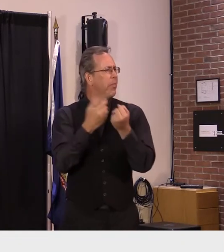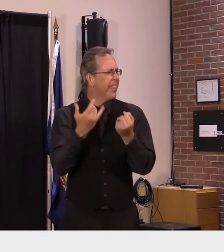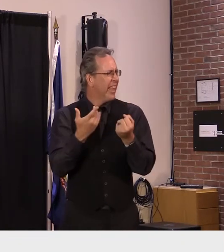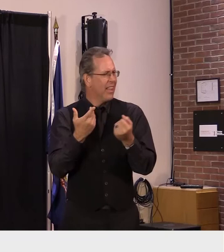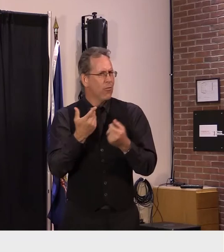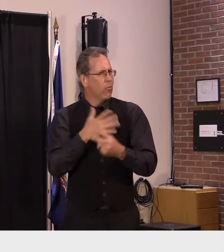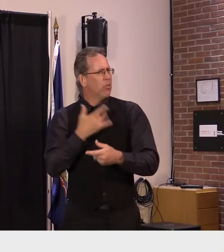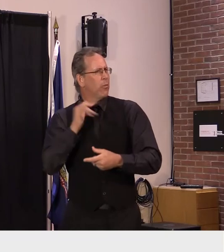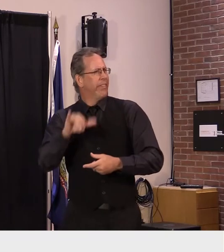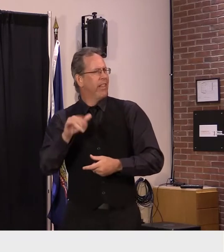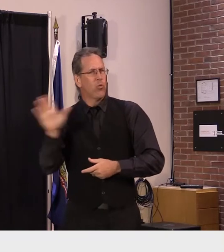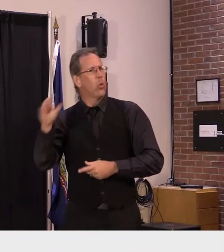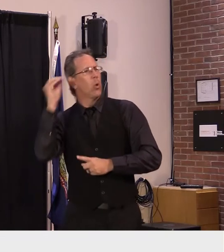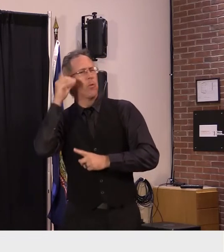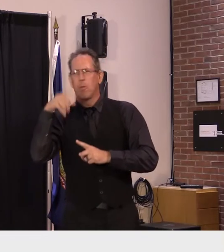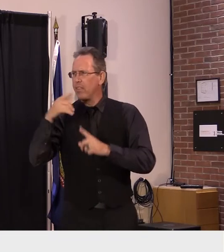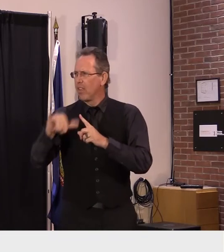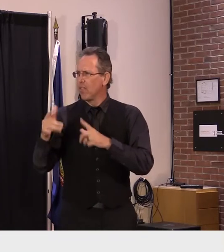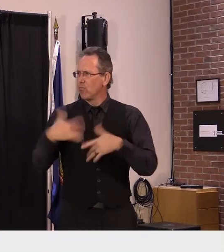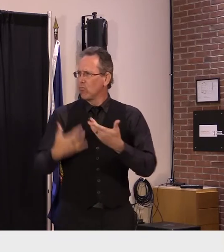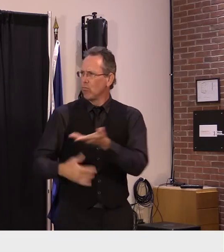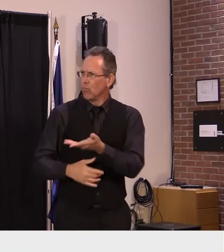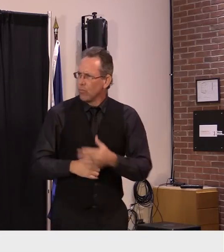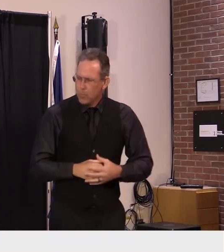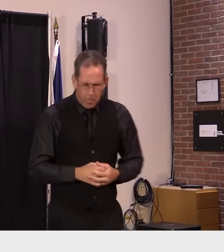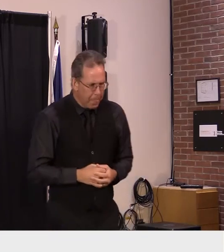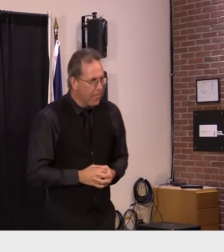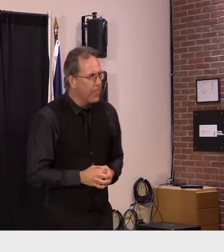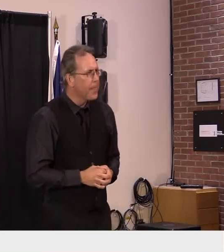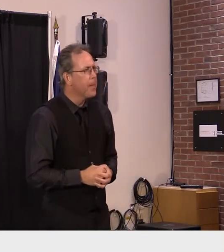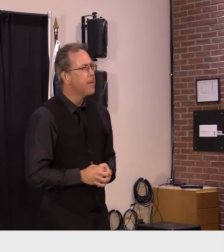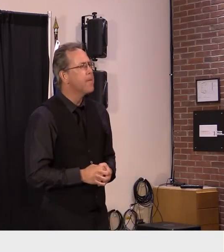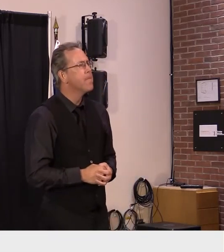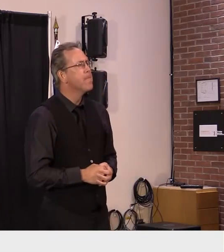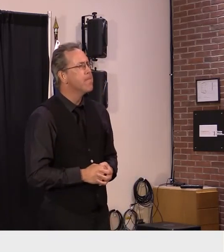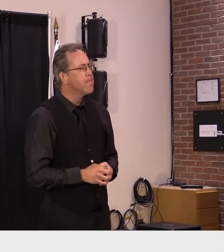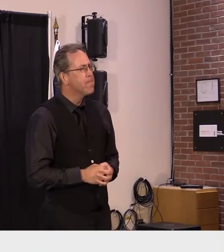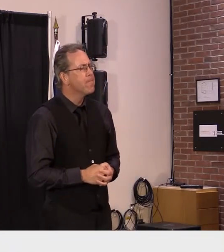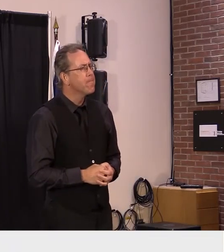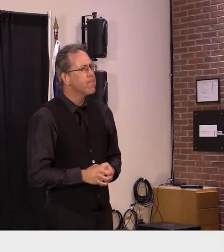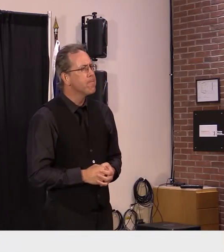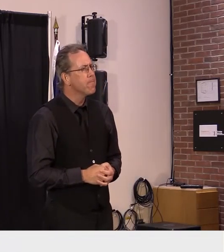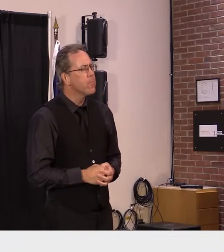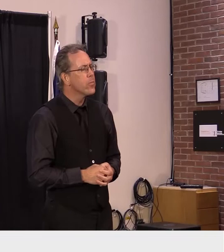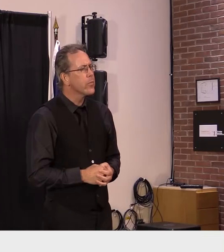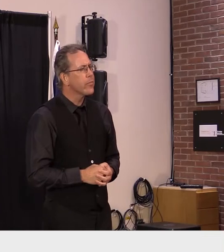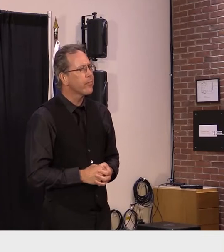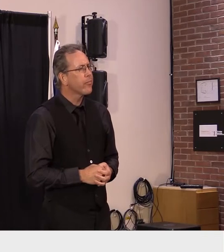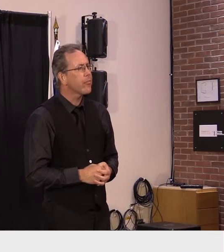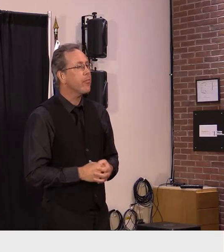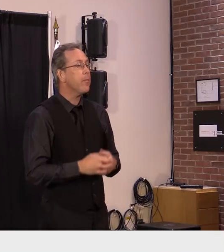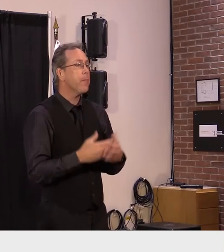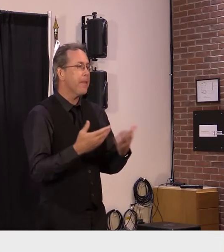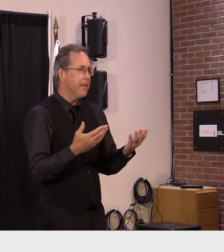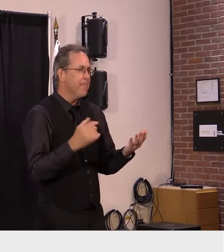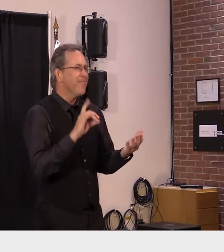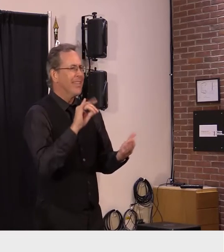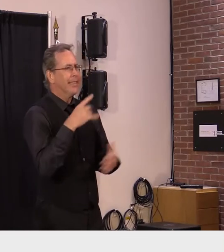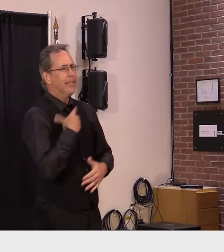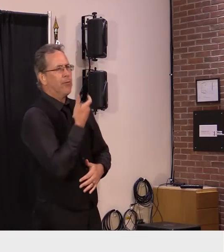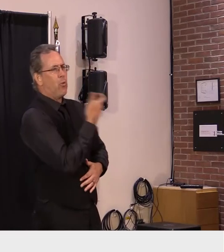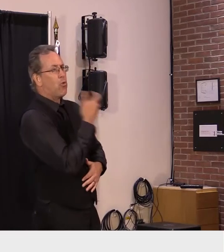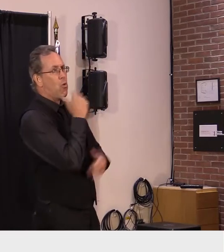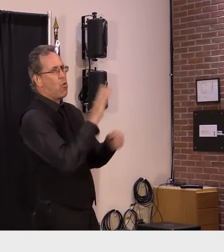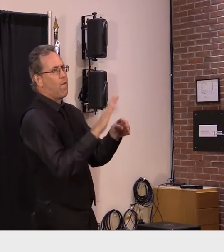now and what this could mean for the gop um yes i have been watching uh some i haven't watched every